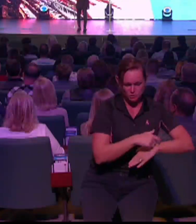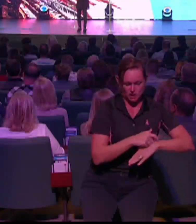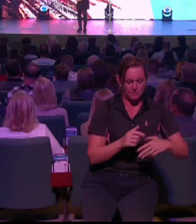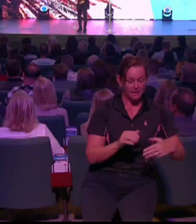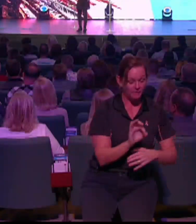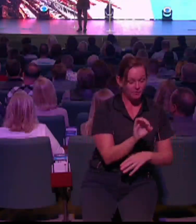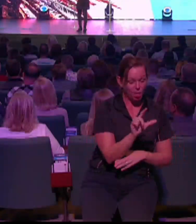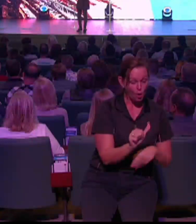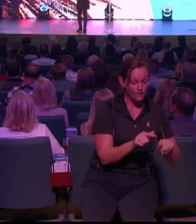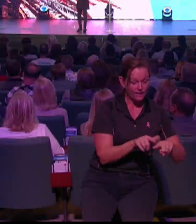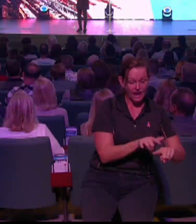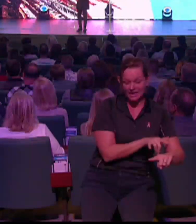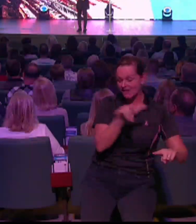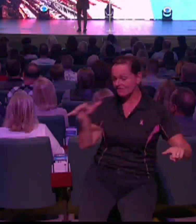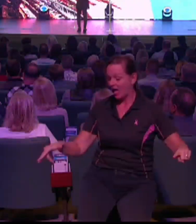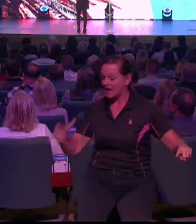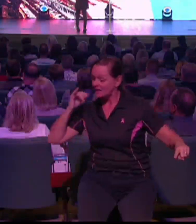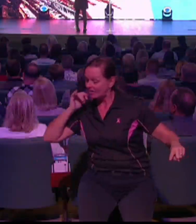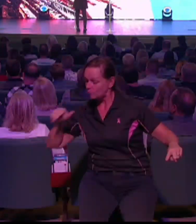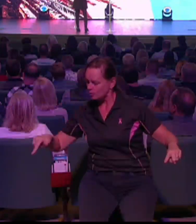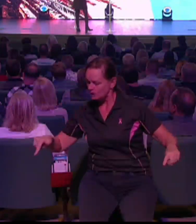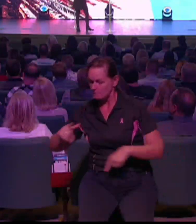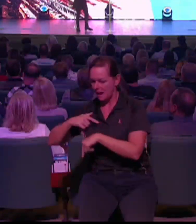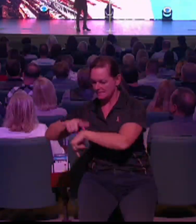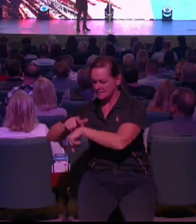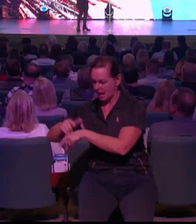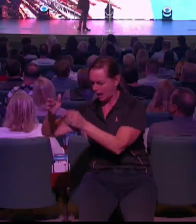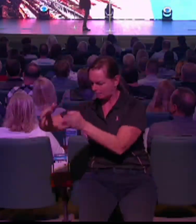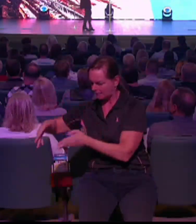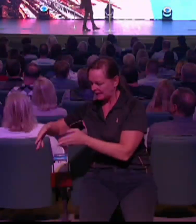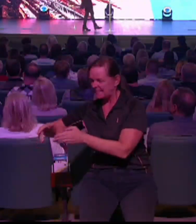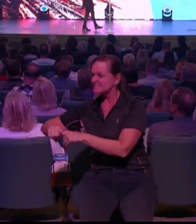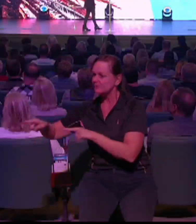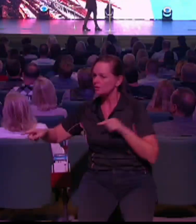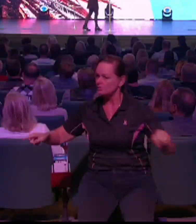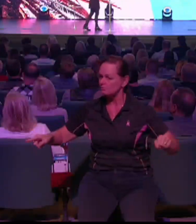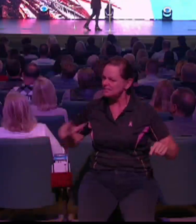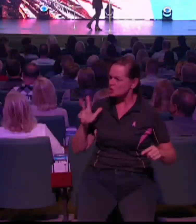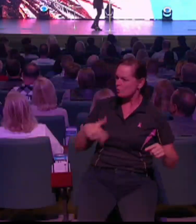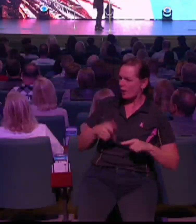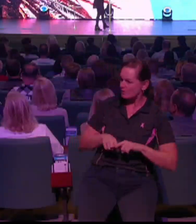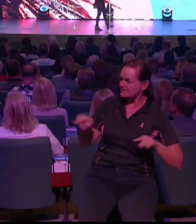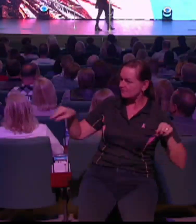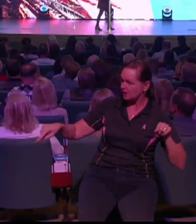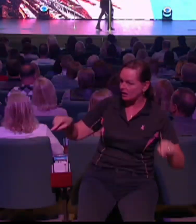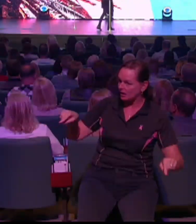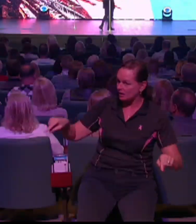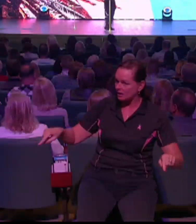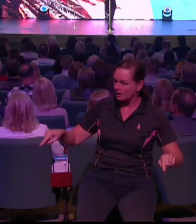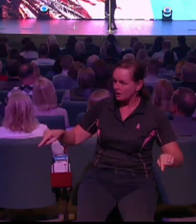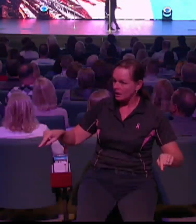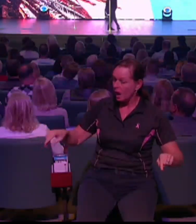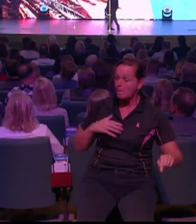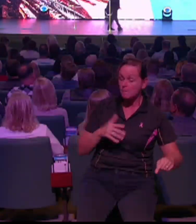took off and I show up and everybody's gone. It's a horrible nightmare. It's reoccurring. I've only done it once. But that was all because I didn't know